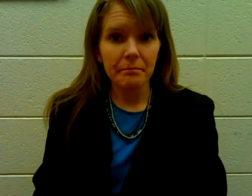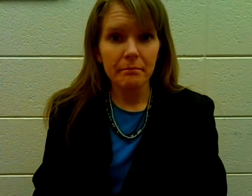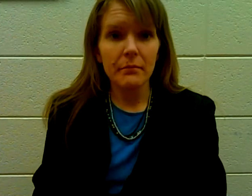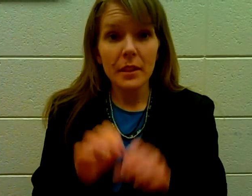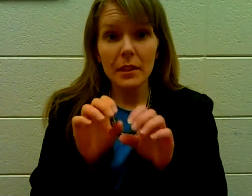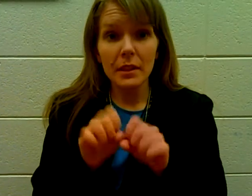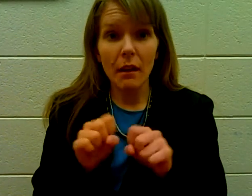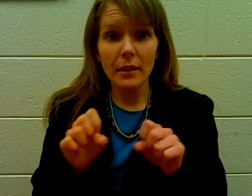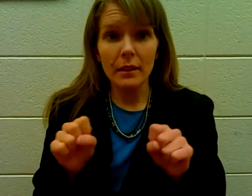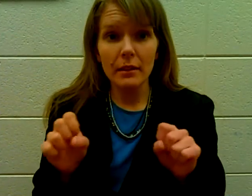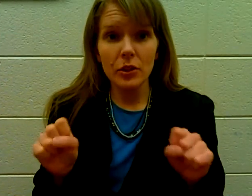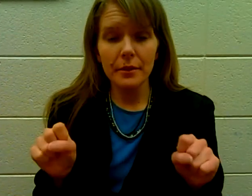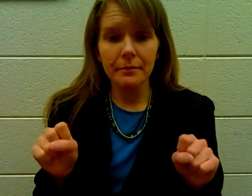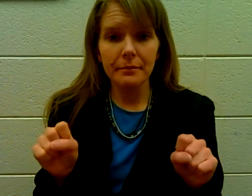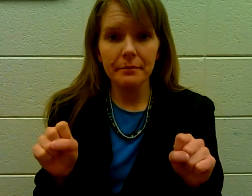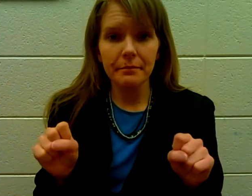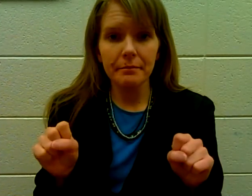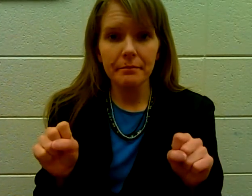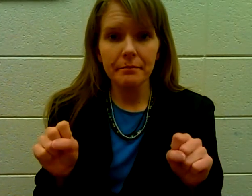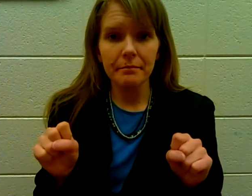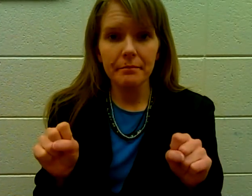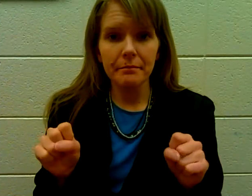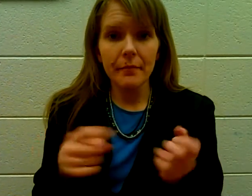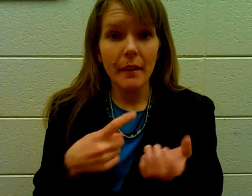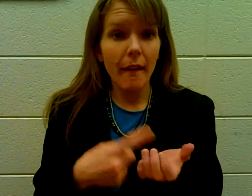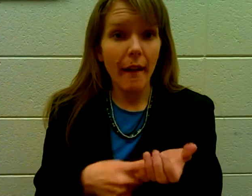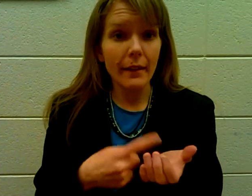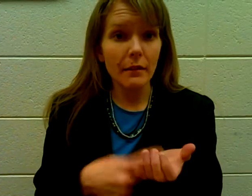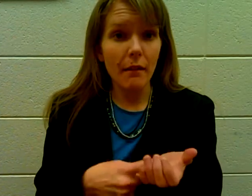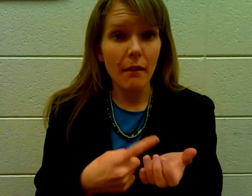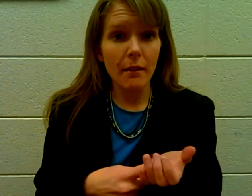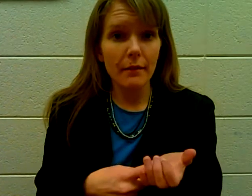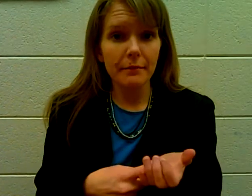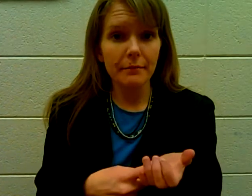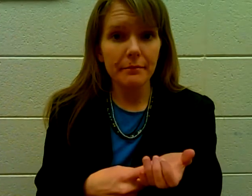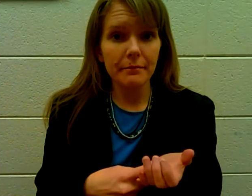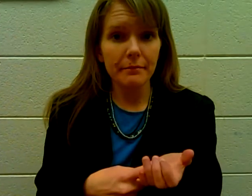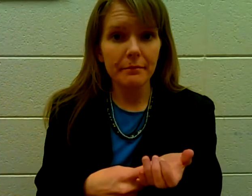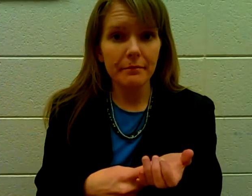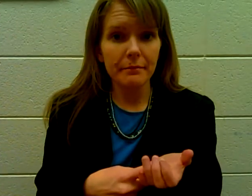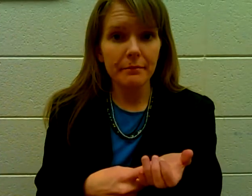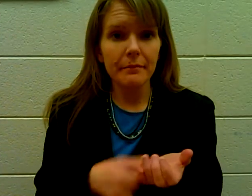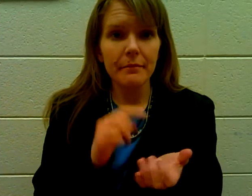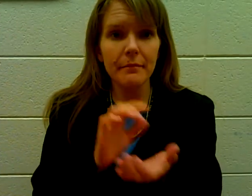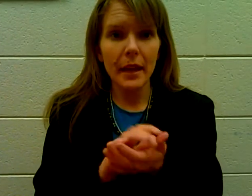Sausage. Hot dog. Hamburger.